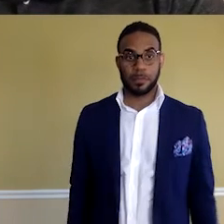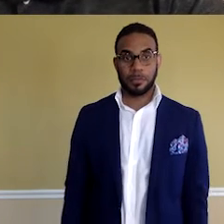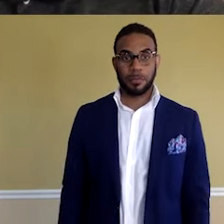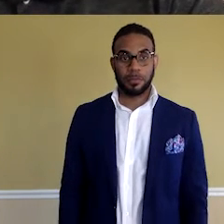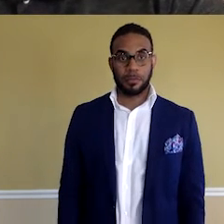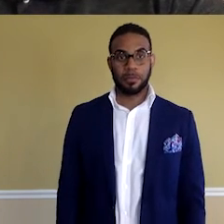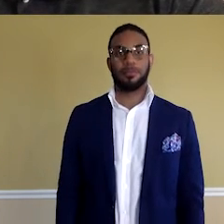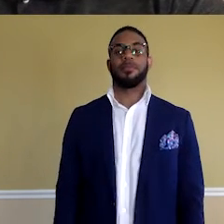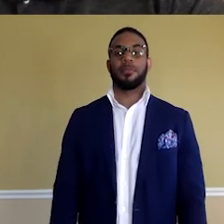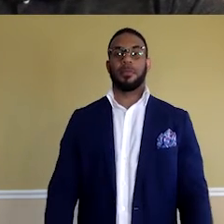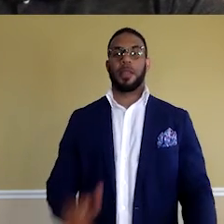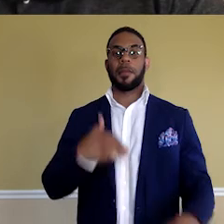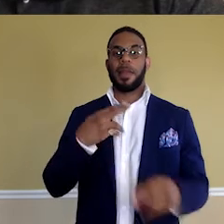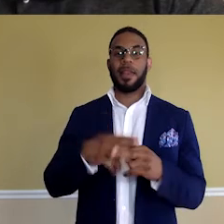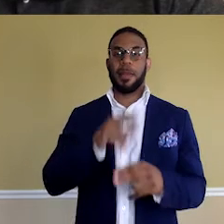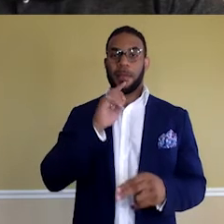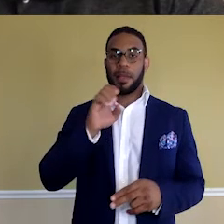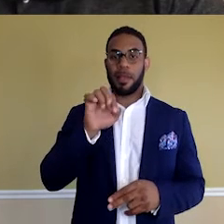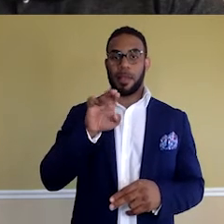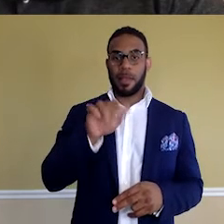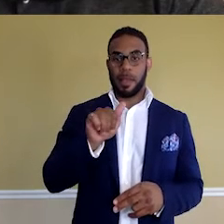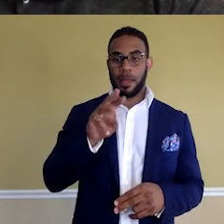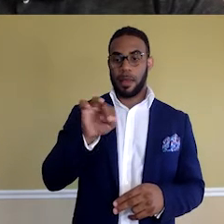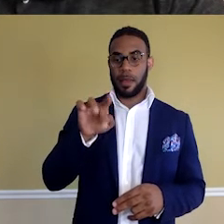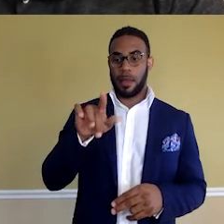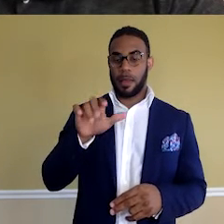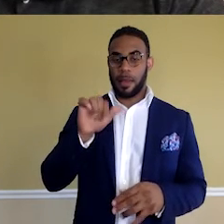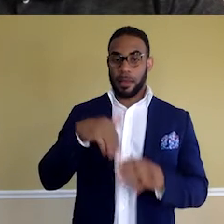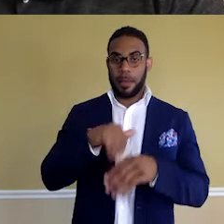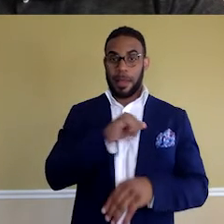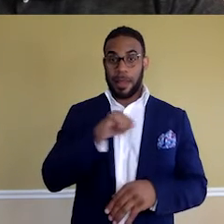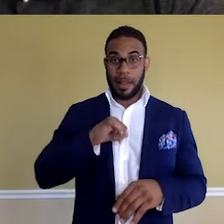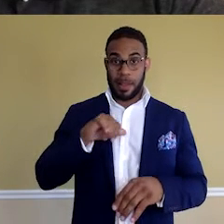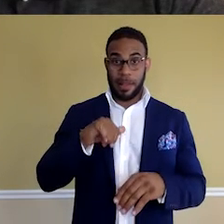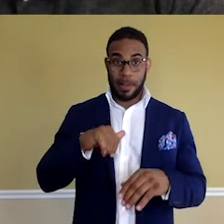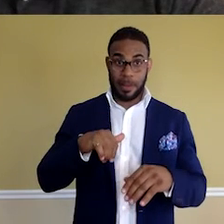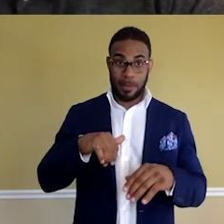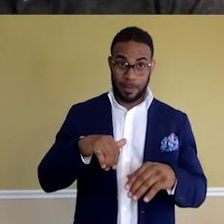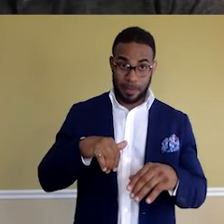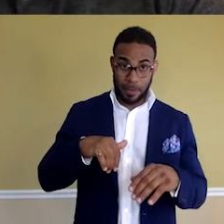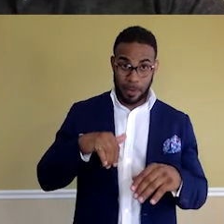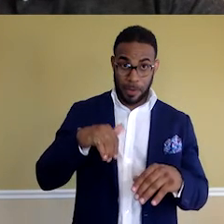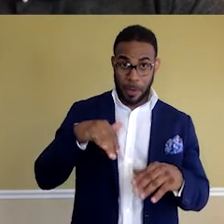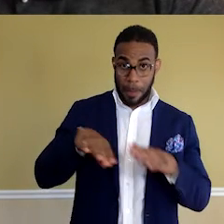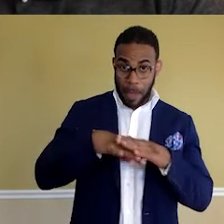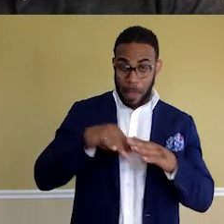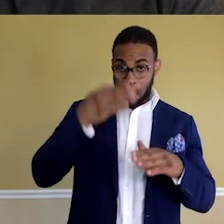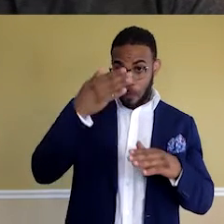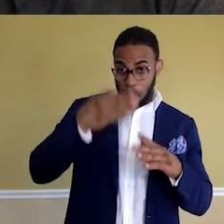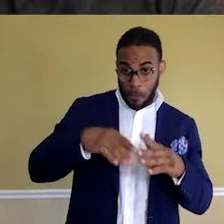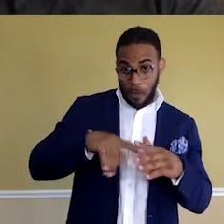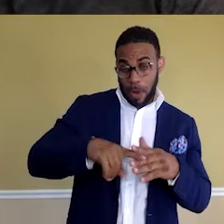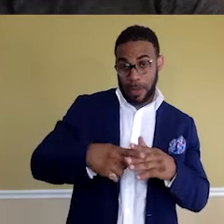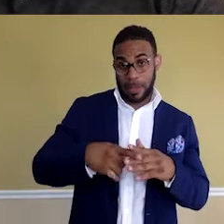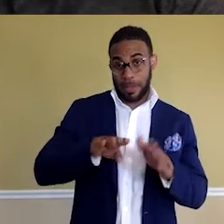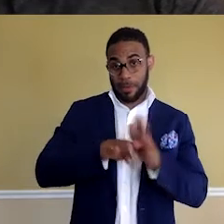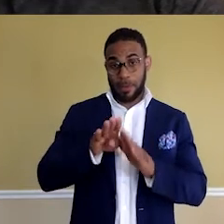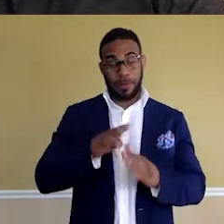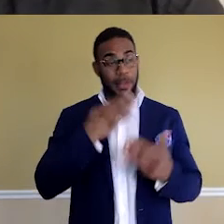All right. So, my name is Erica Miles, and I am an Atlanta-based front-end web developer. Thank you for doing with us, me, Erica. You